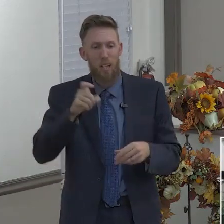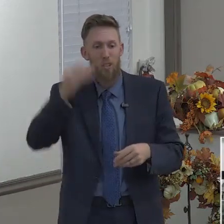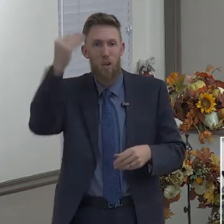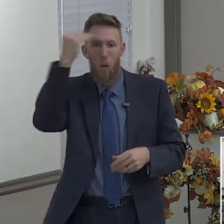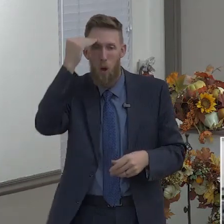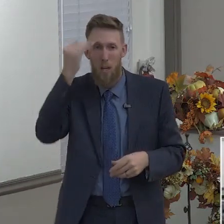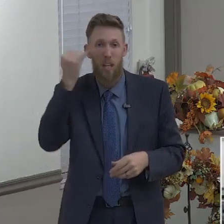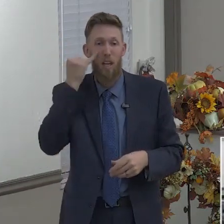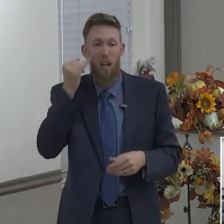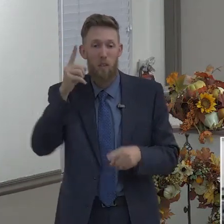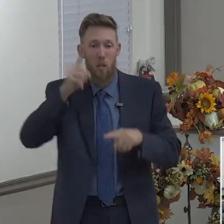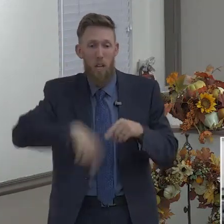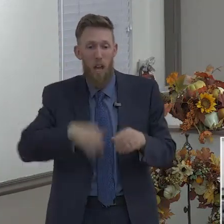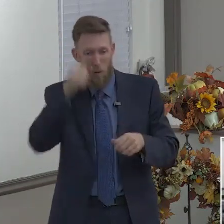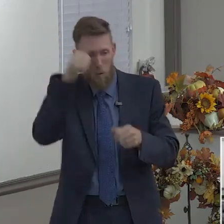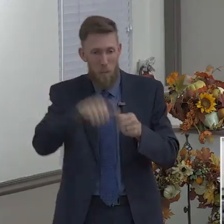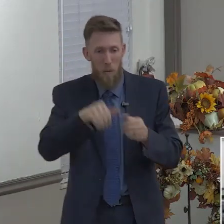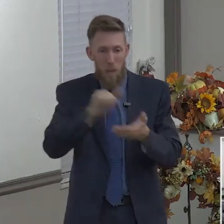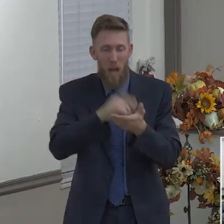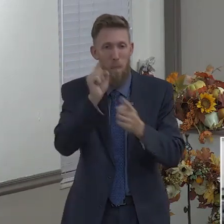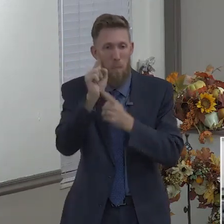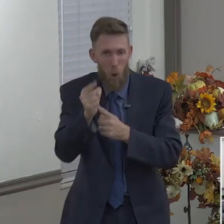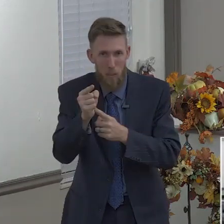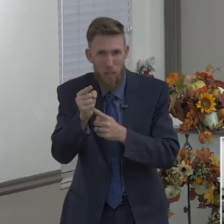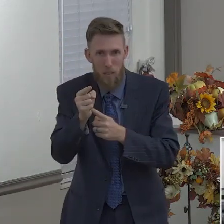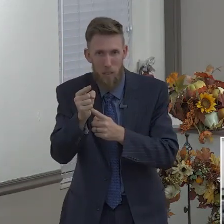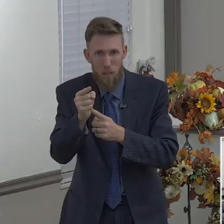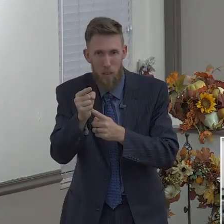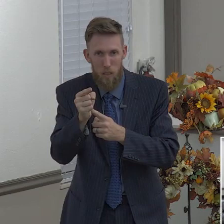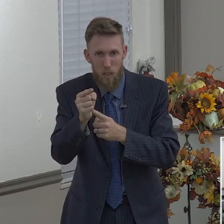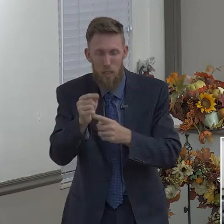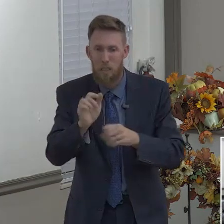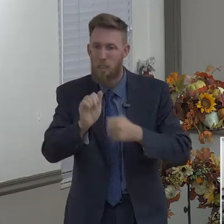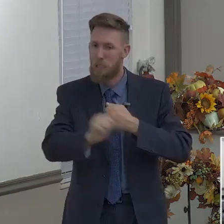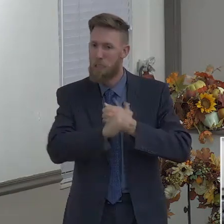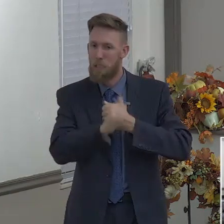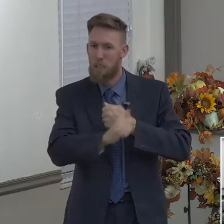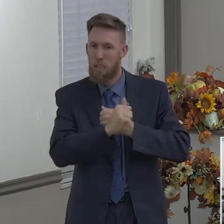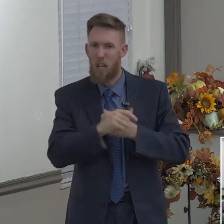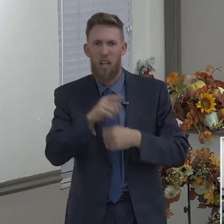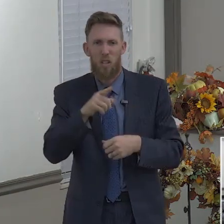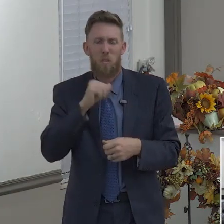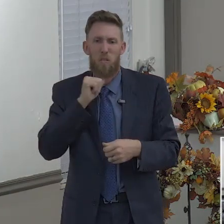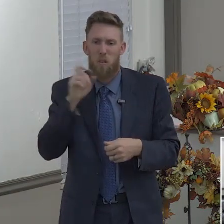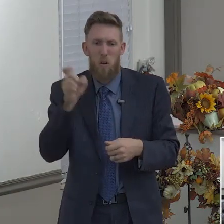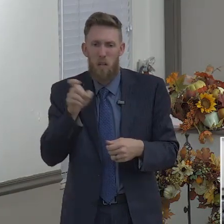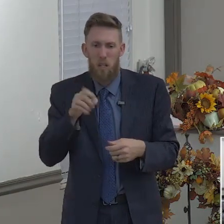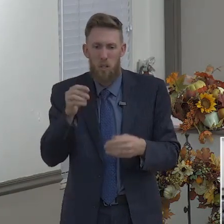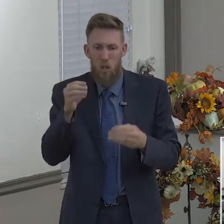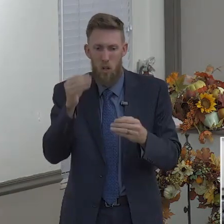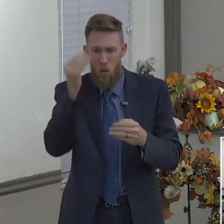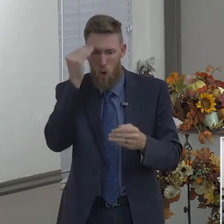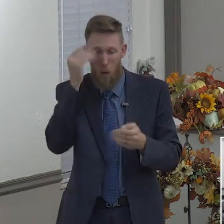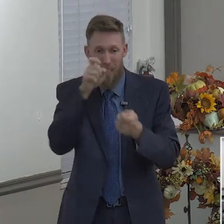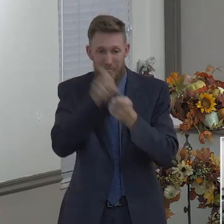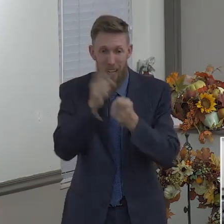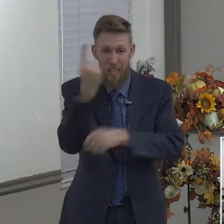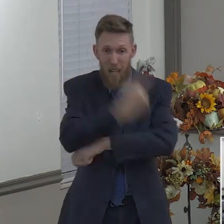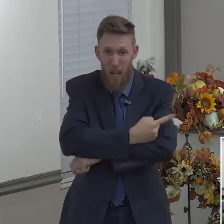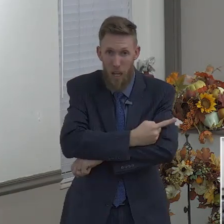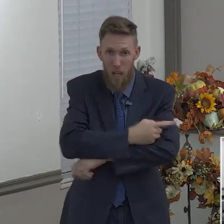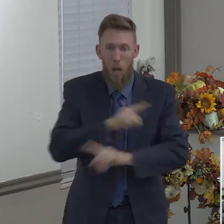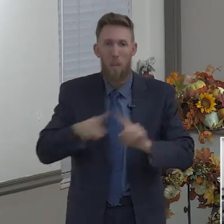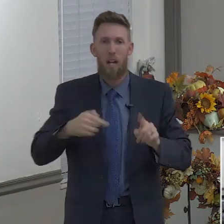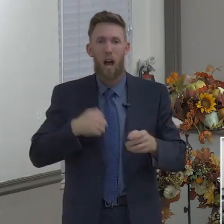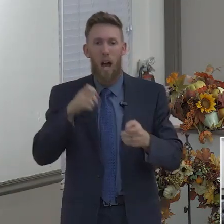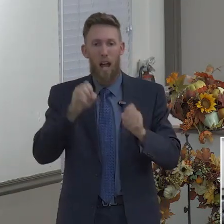dangerous thing. Not that you have to know a date. I don't know the date I got saved, but I remember when I got saved. I remember as clear as the day I